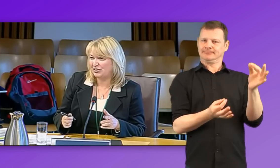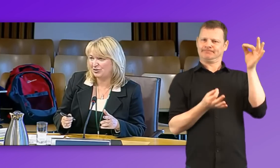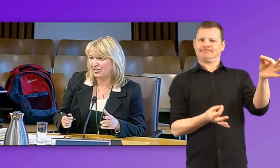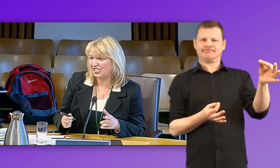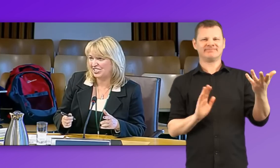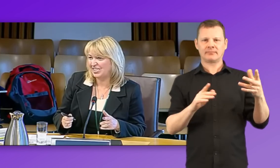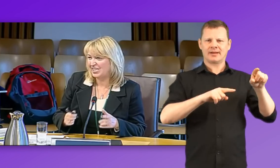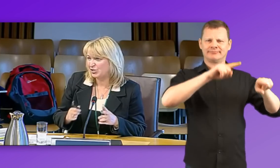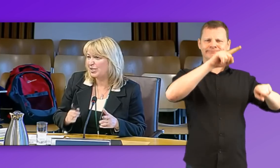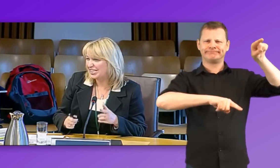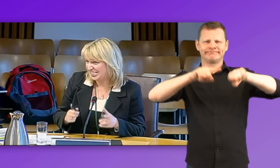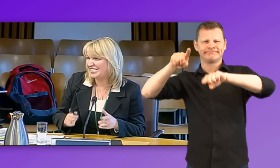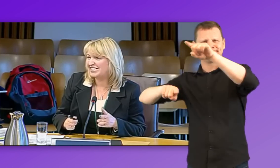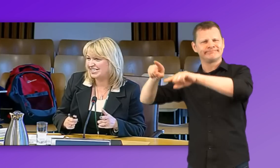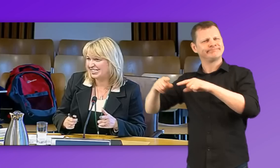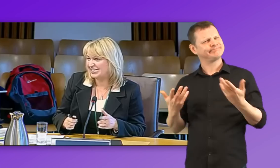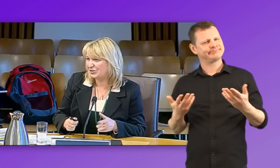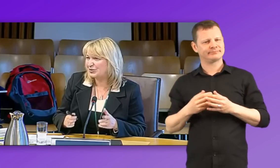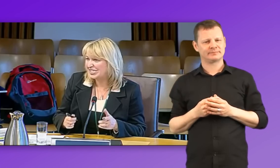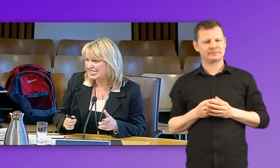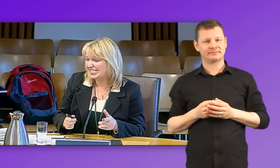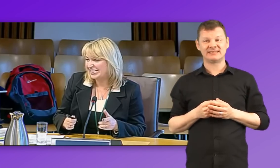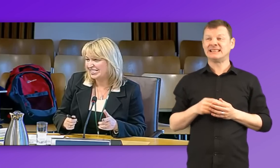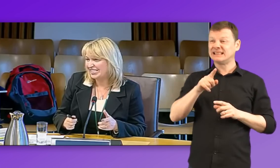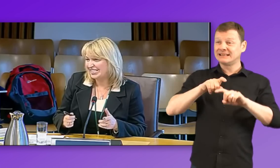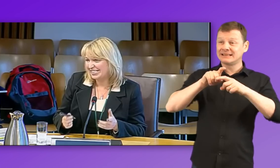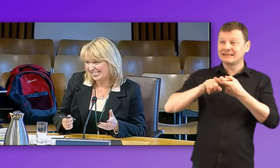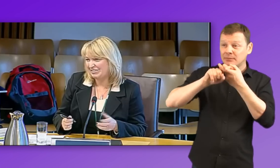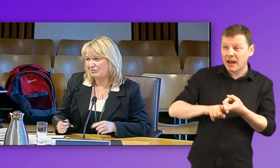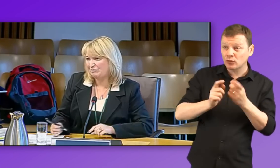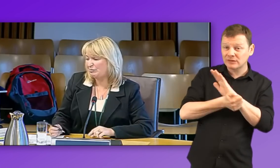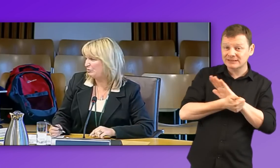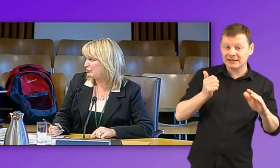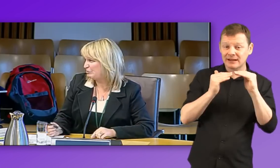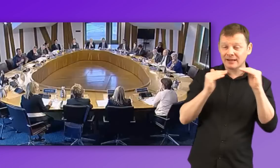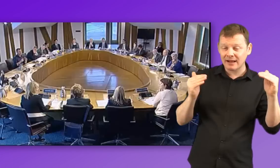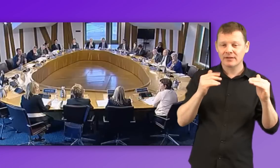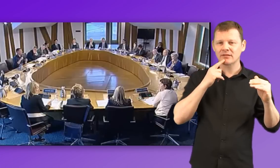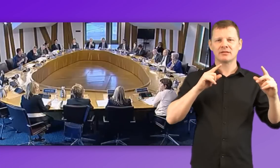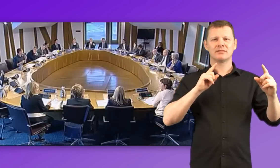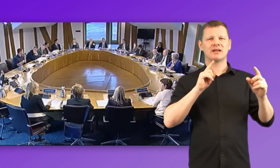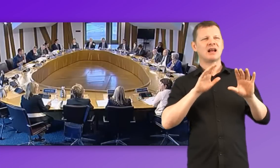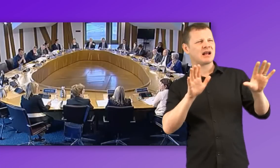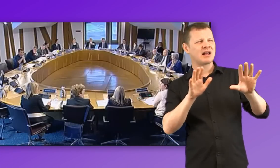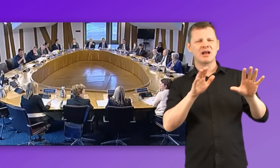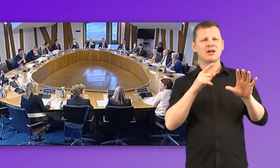audiologist. It's quite inconsistent. you have skill level. Yeah. Well, the qualification is guaranteed. Sorry.